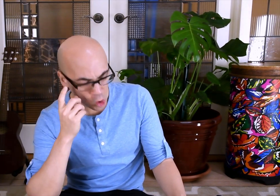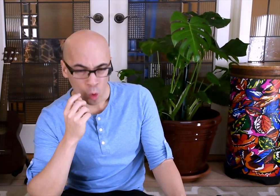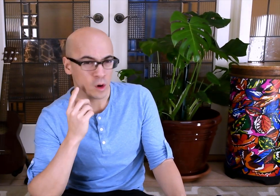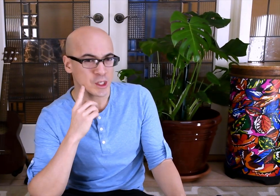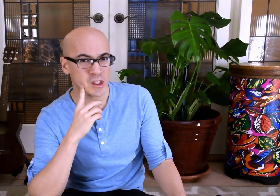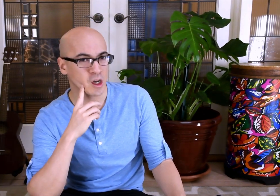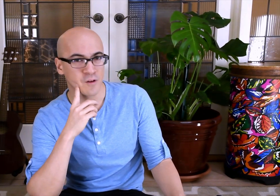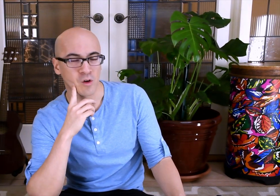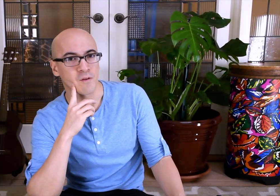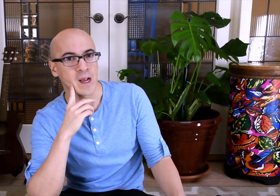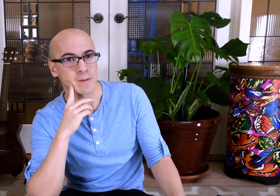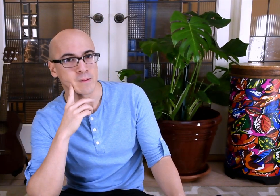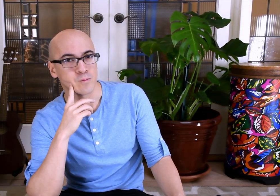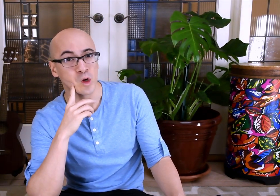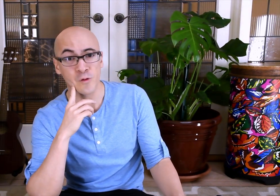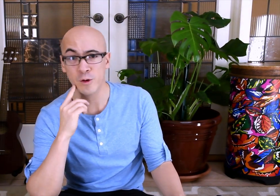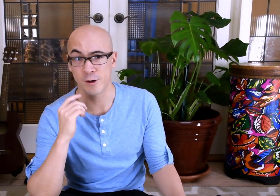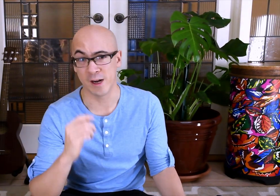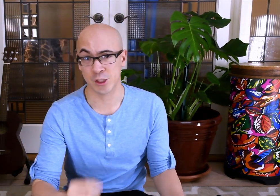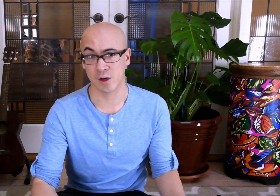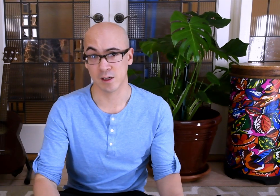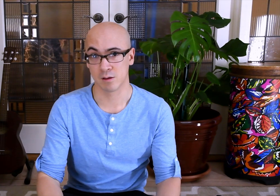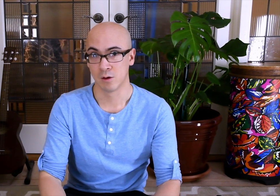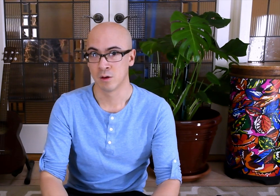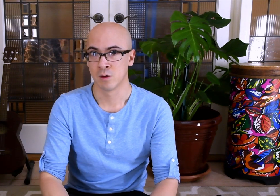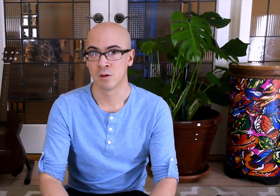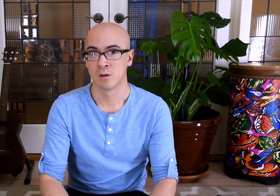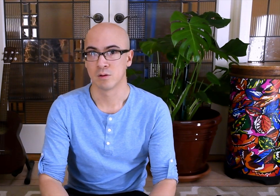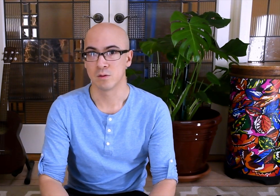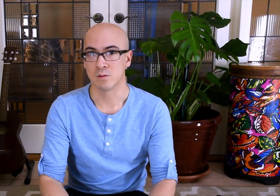We're not just cooking for our family. What if we're in a restaurant? Ooh.